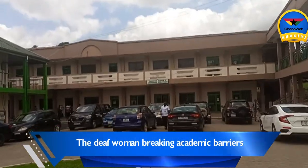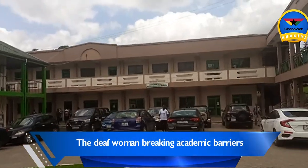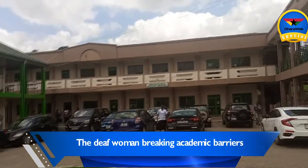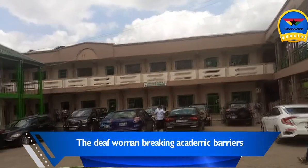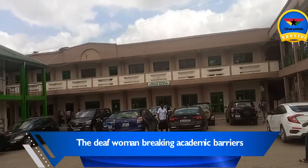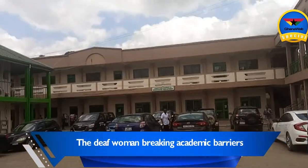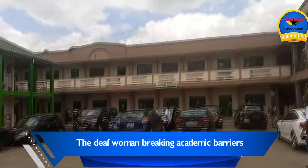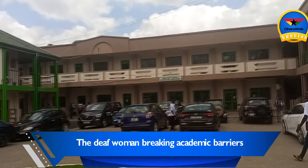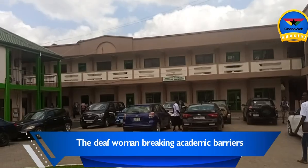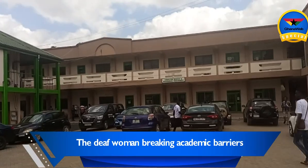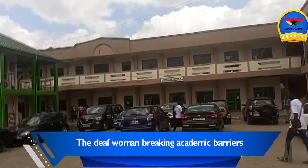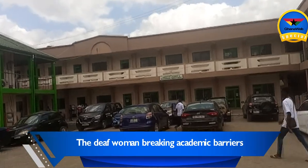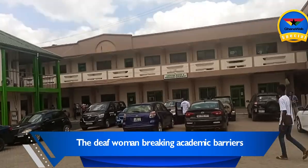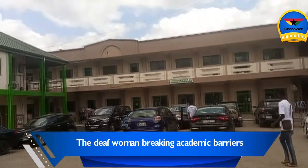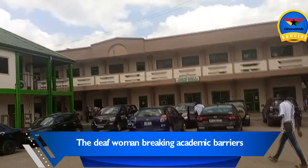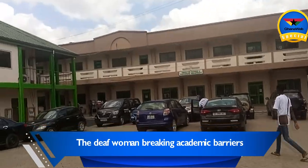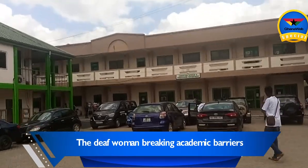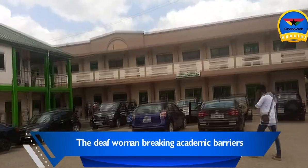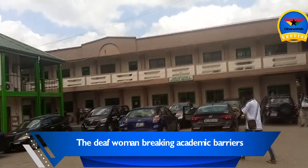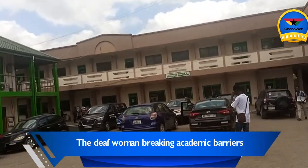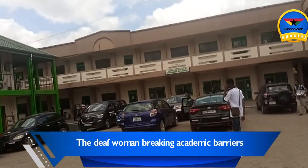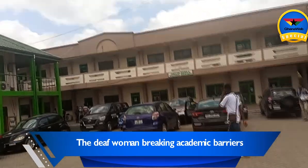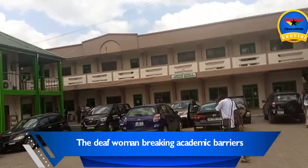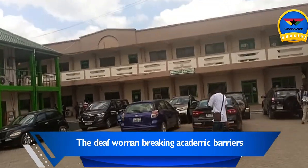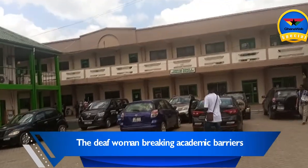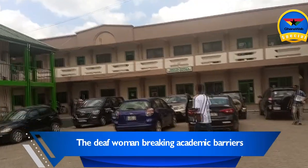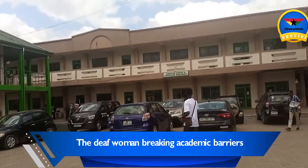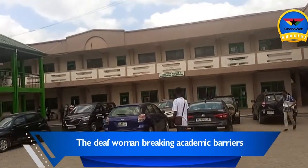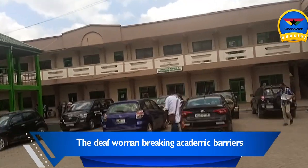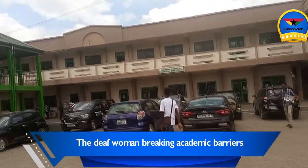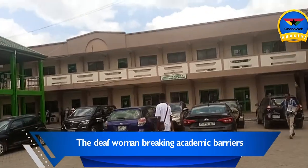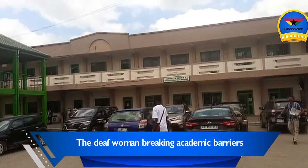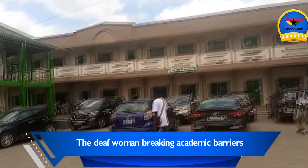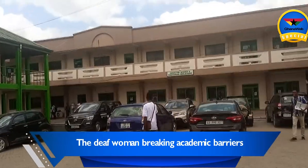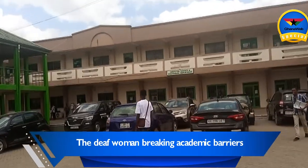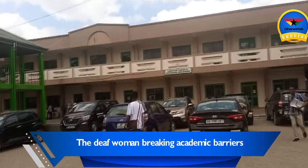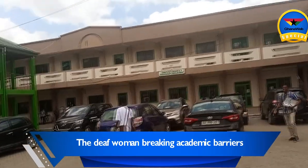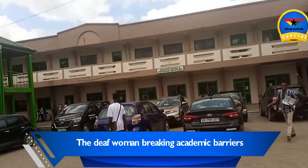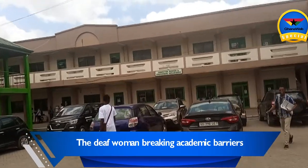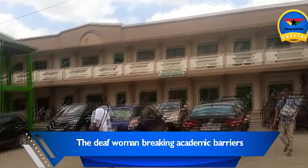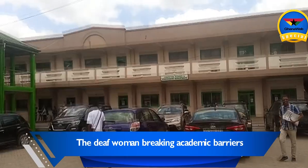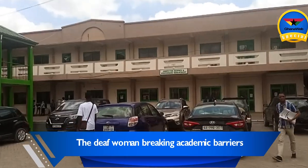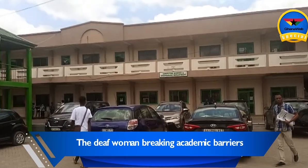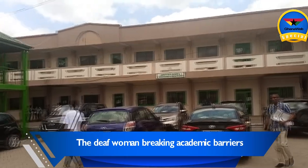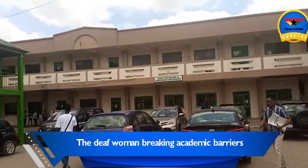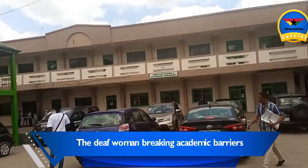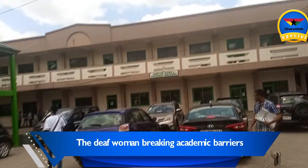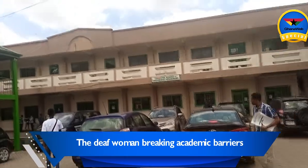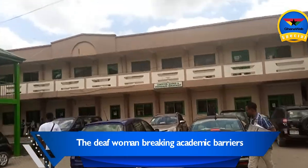persevere. The university ensured also that she had the necessary assistance, such as sign language interpreters,